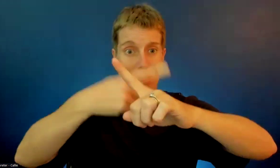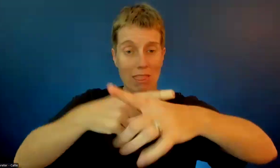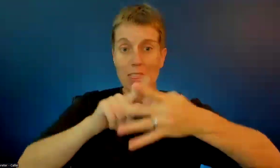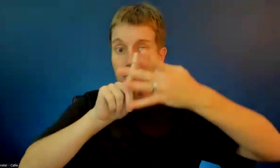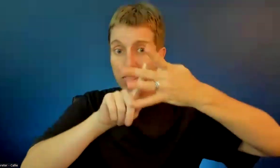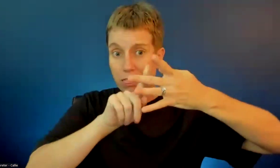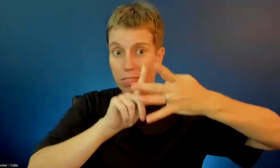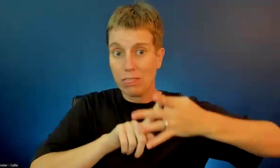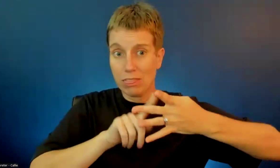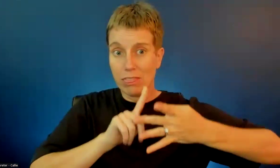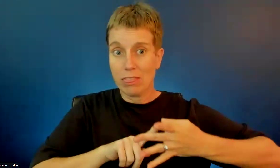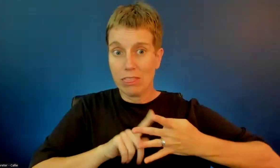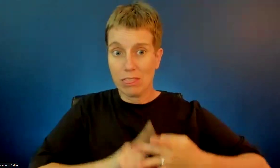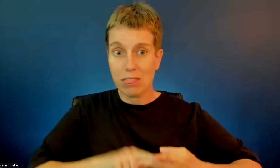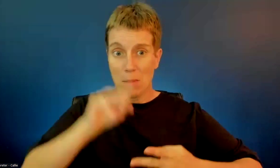That's exciting.